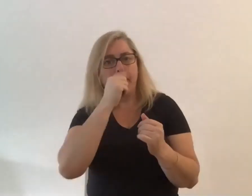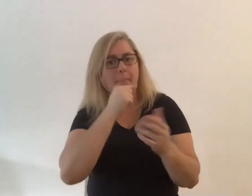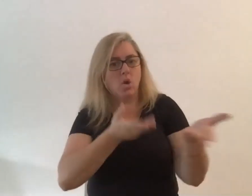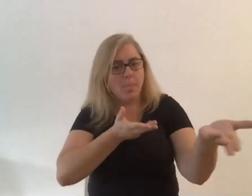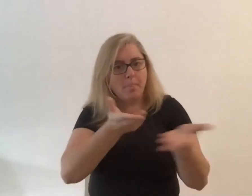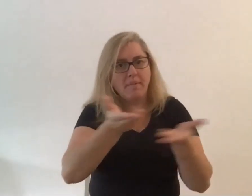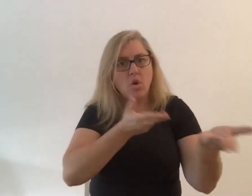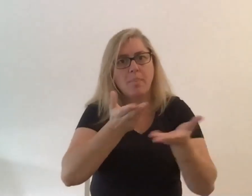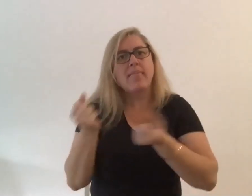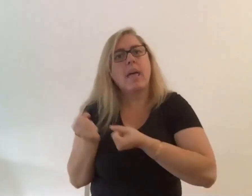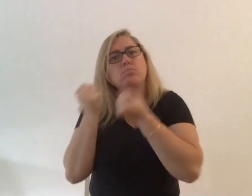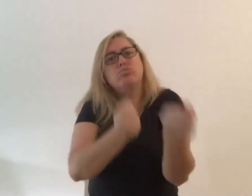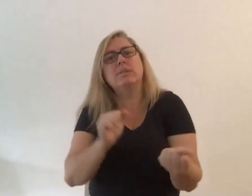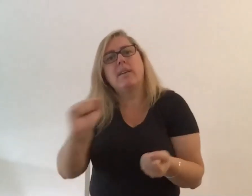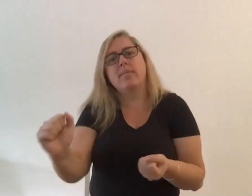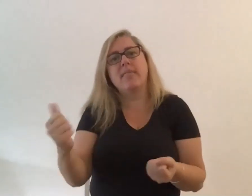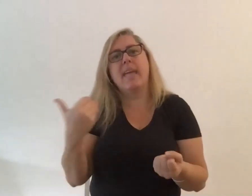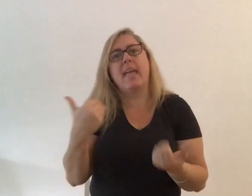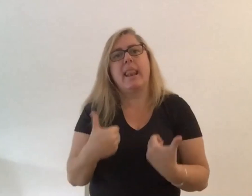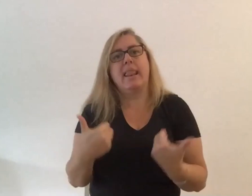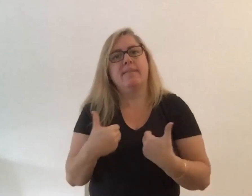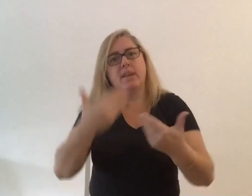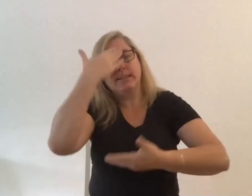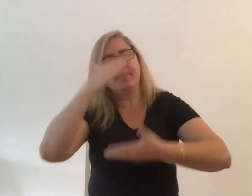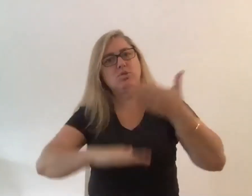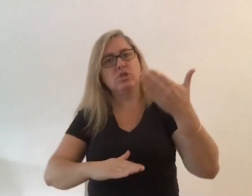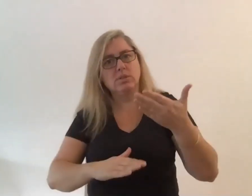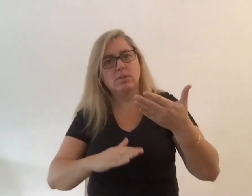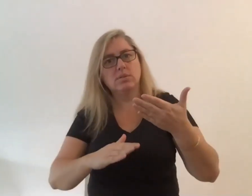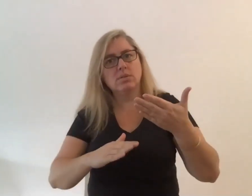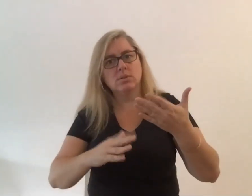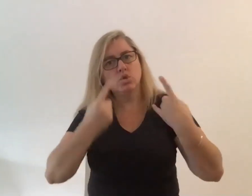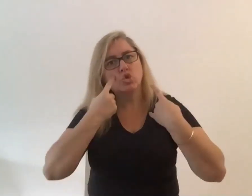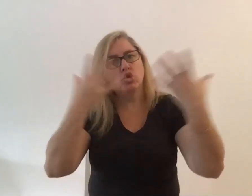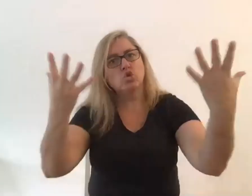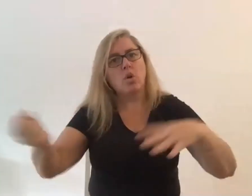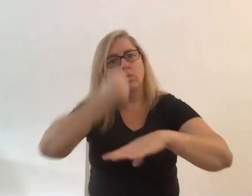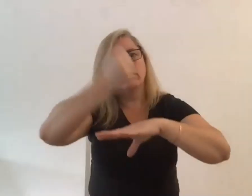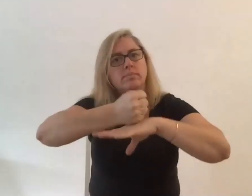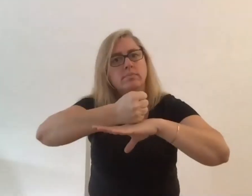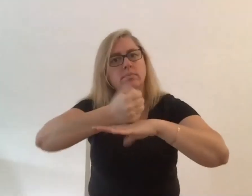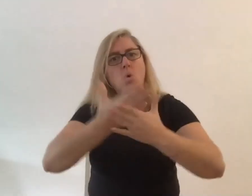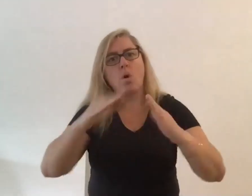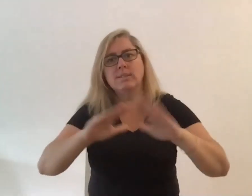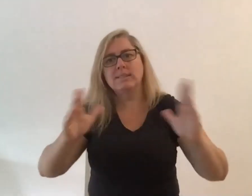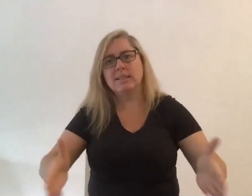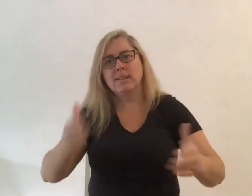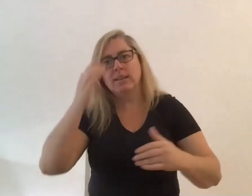own lived experience stories to the stage um i'm sorry i've got the police helicopter